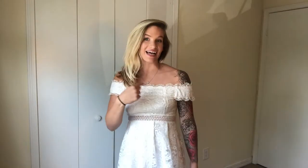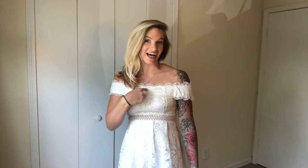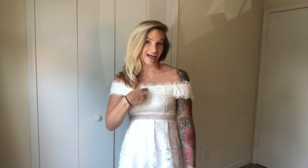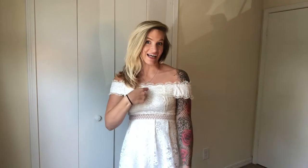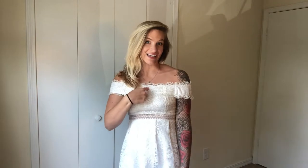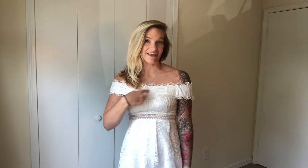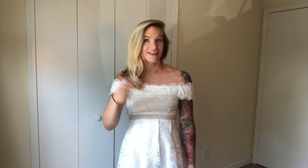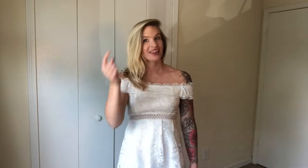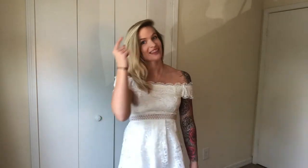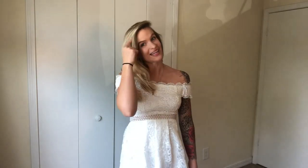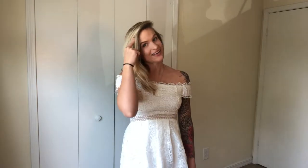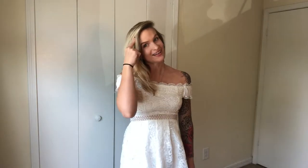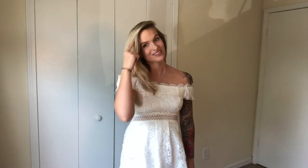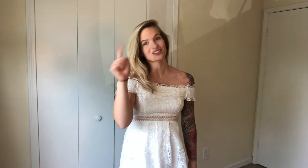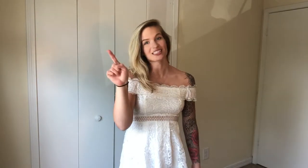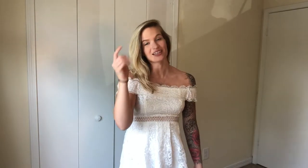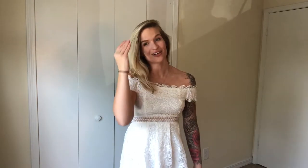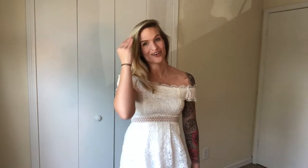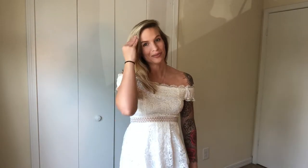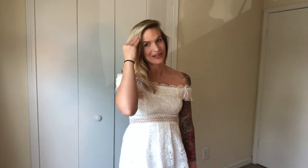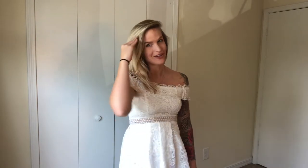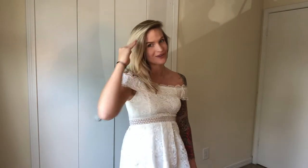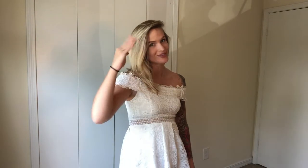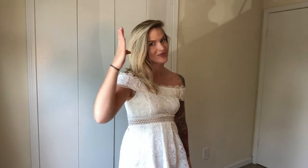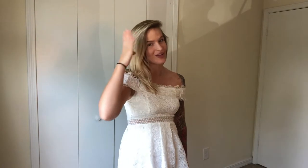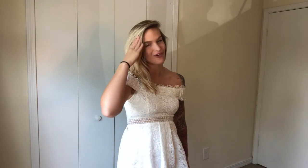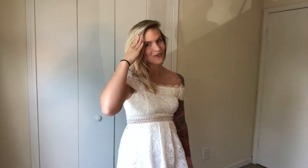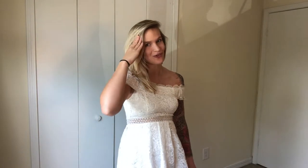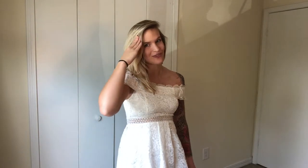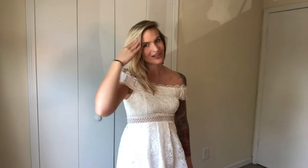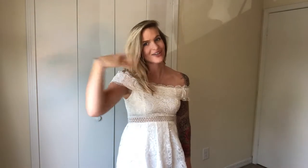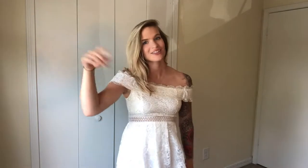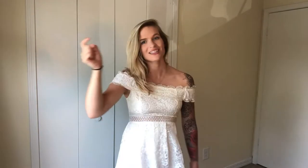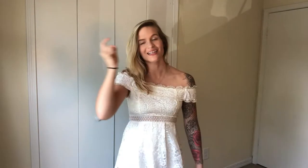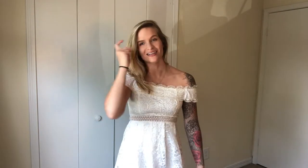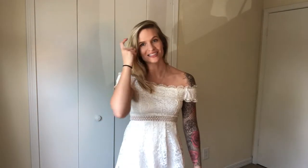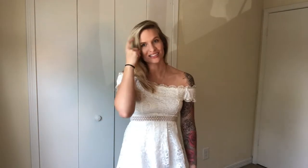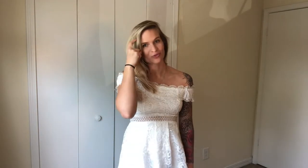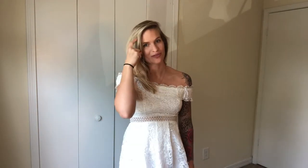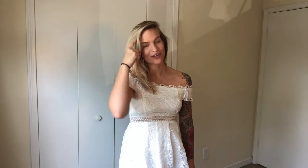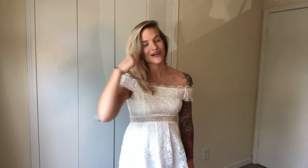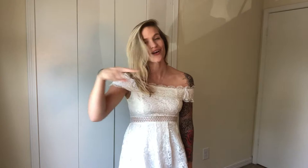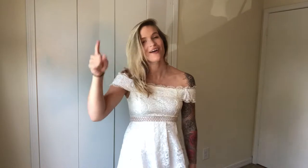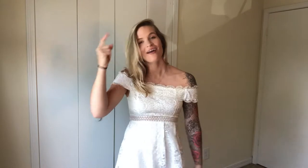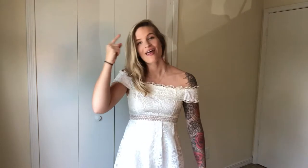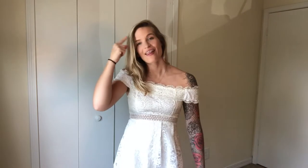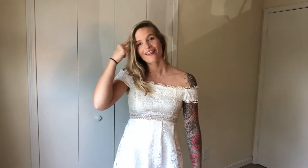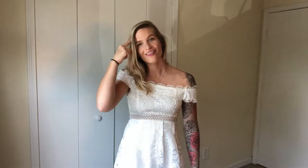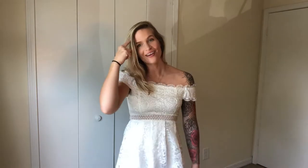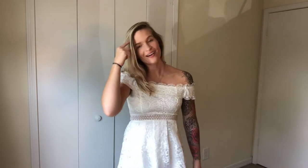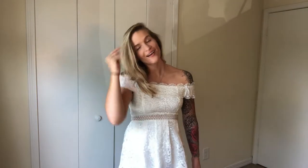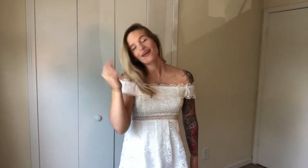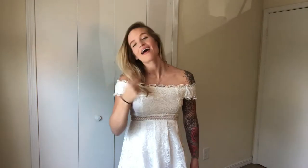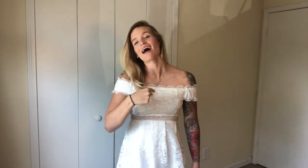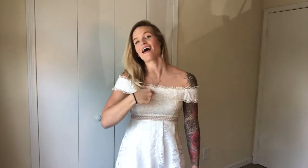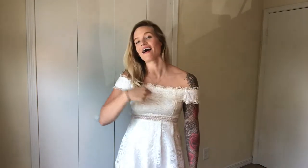I think, so it's like no, but no is with all four fingers, think is just one finger. Think, I